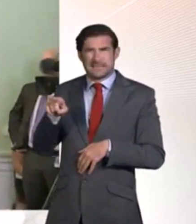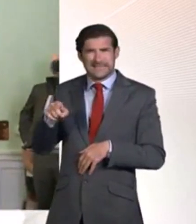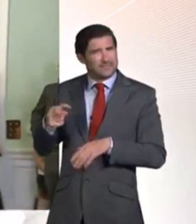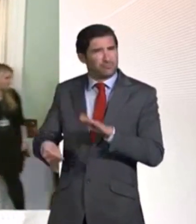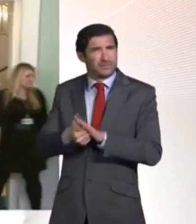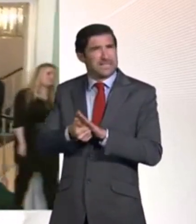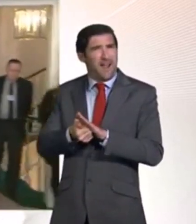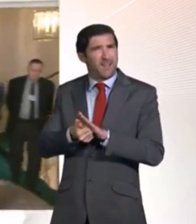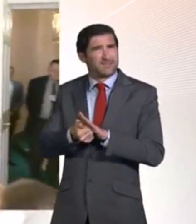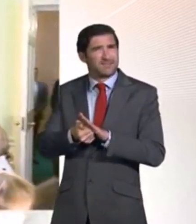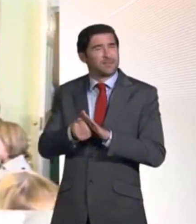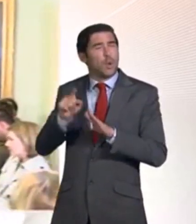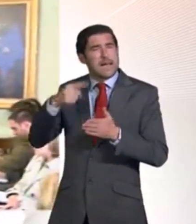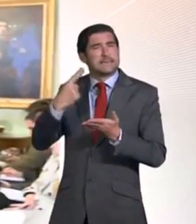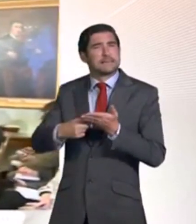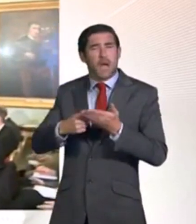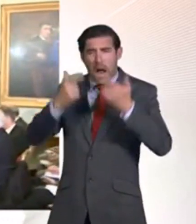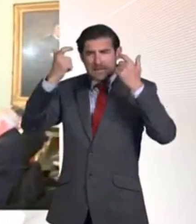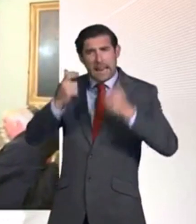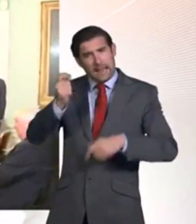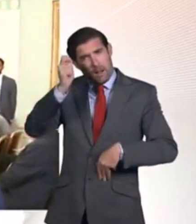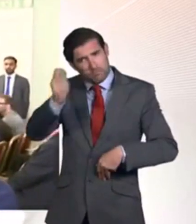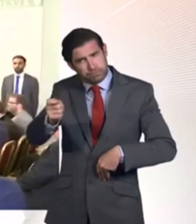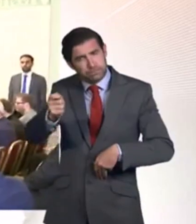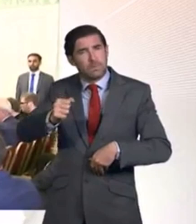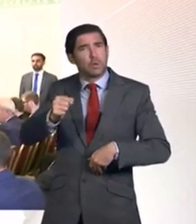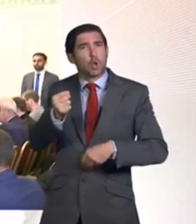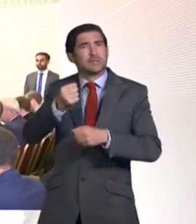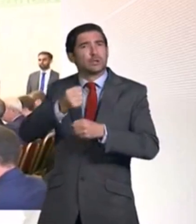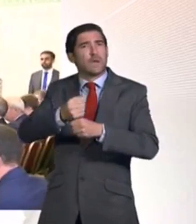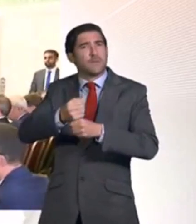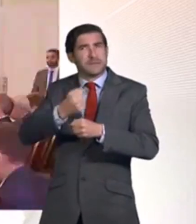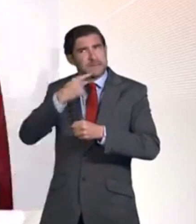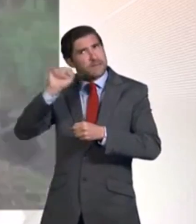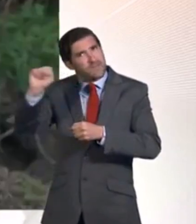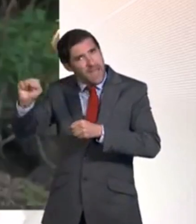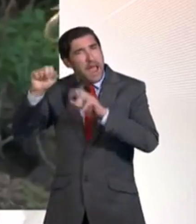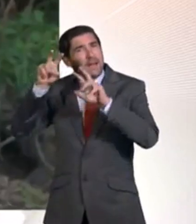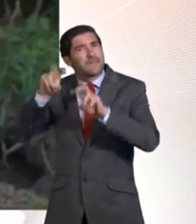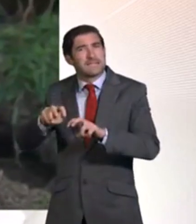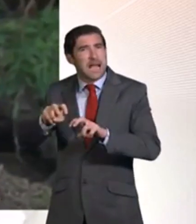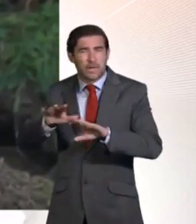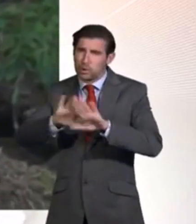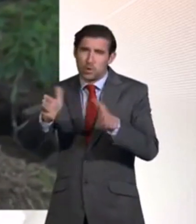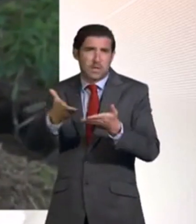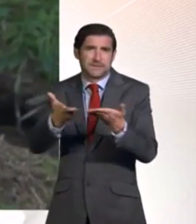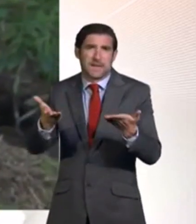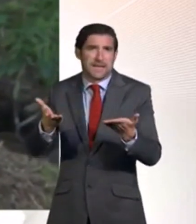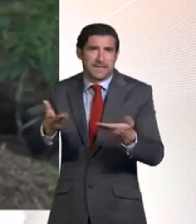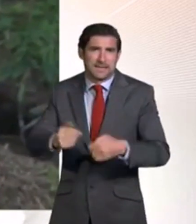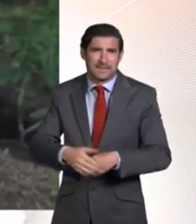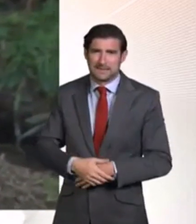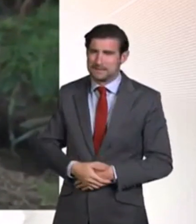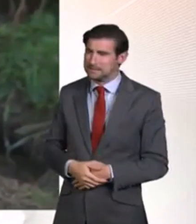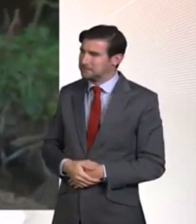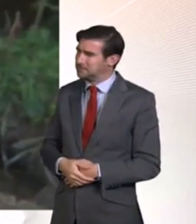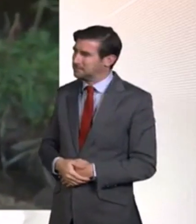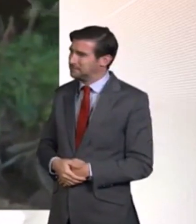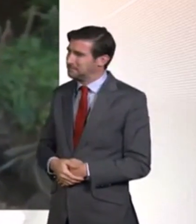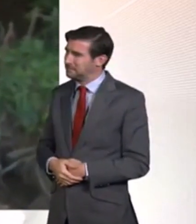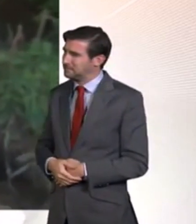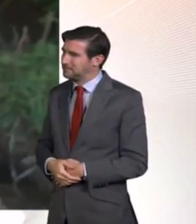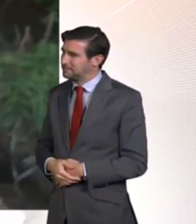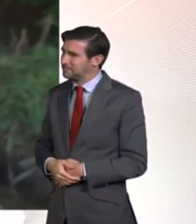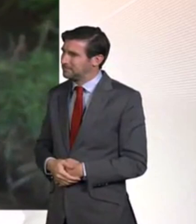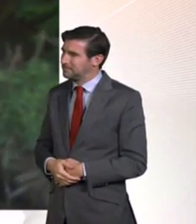Scottish Government's process over the complaints, which he's described as unjust. Coming up, why scientists are